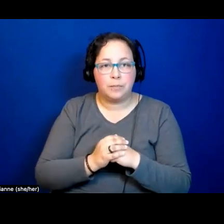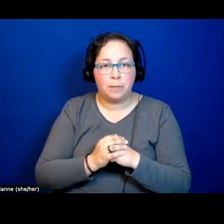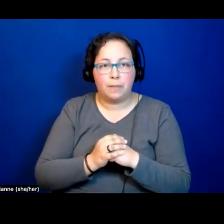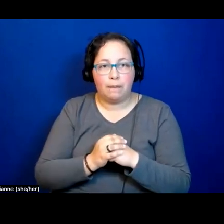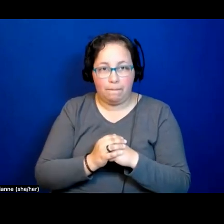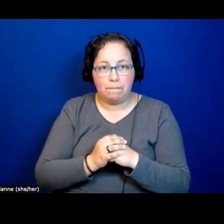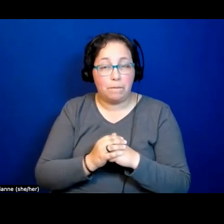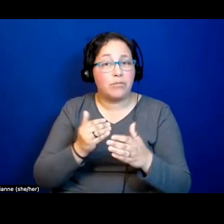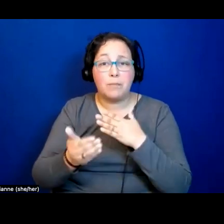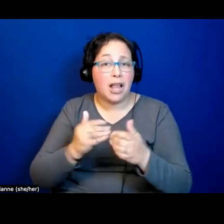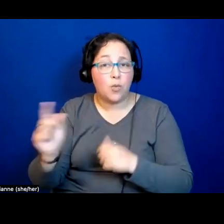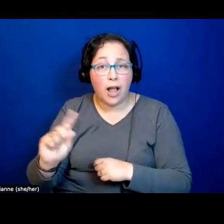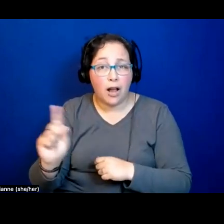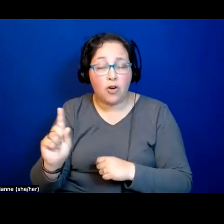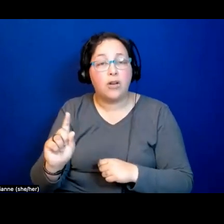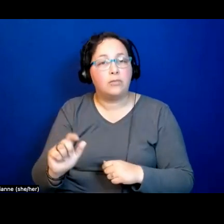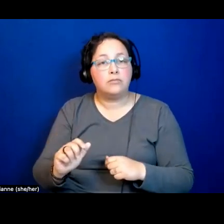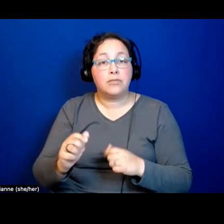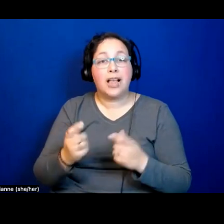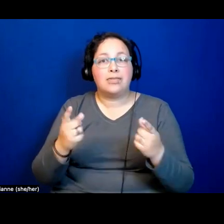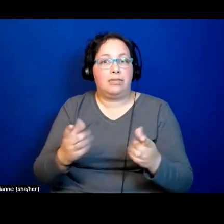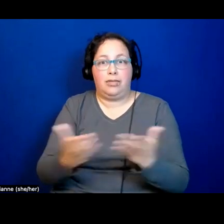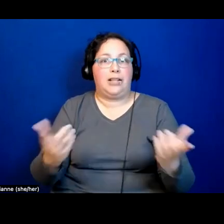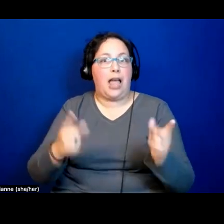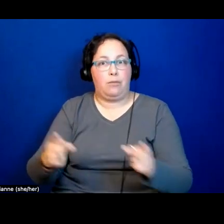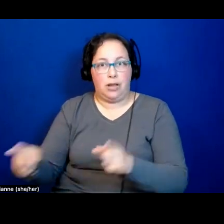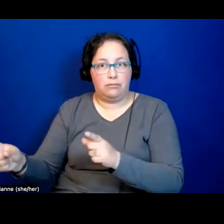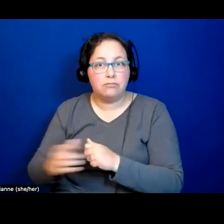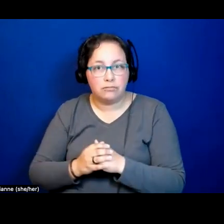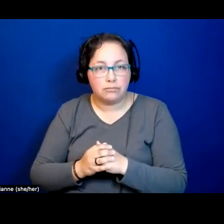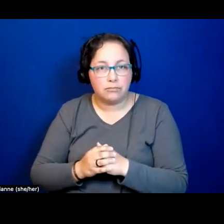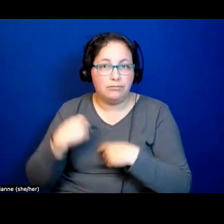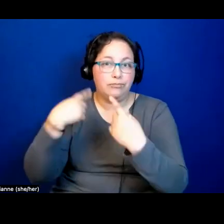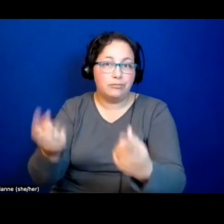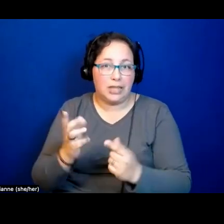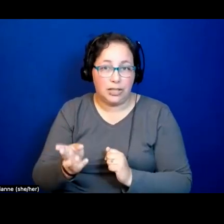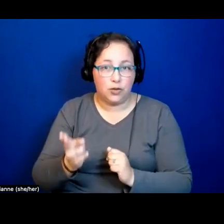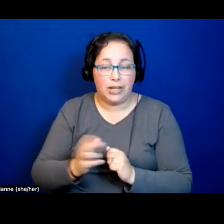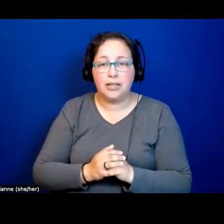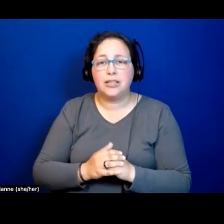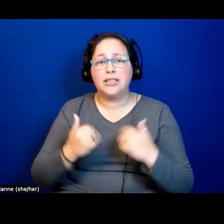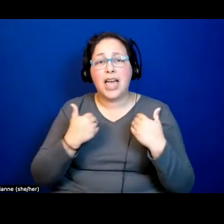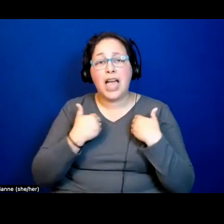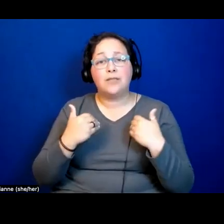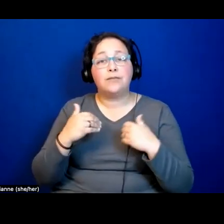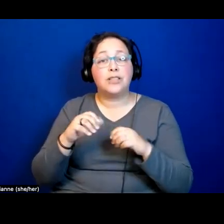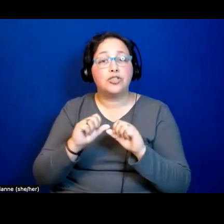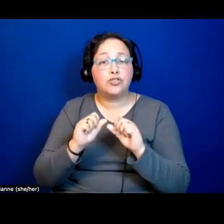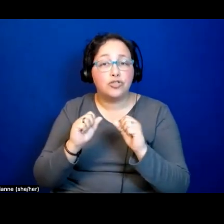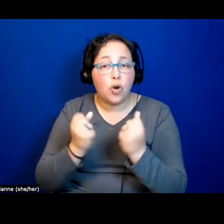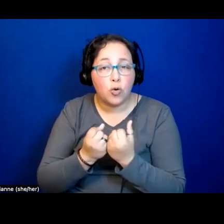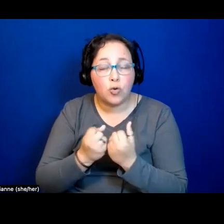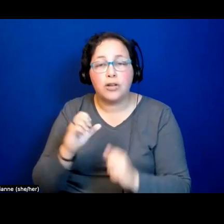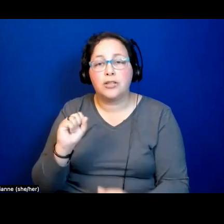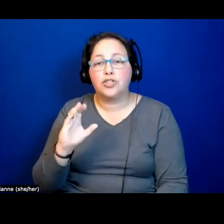they are. There are things that go on. There are social structures, institutional